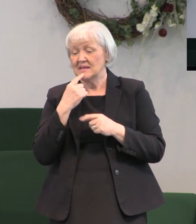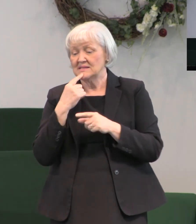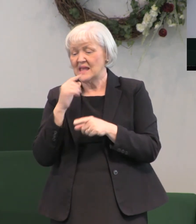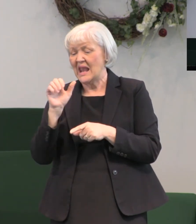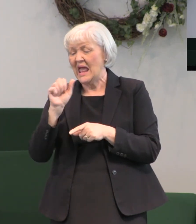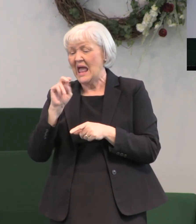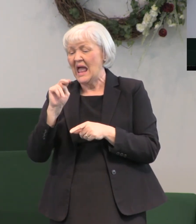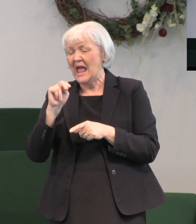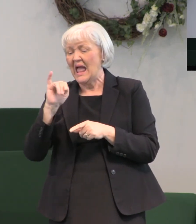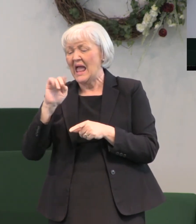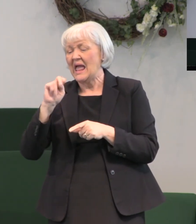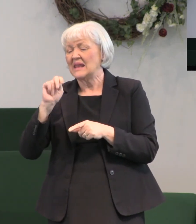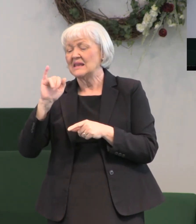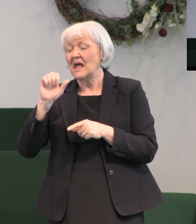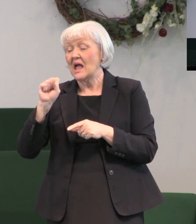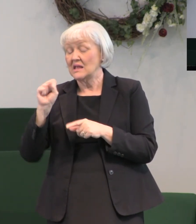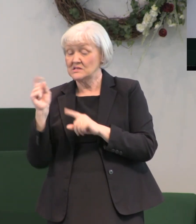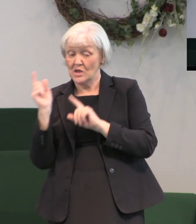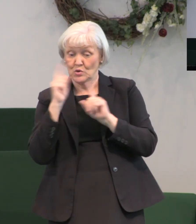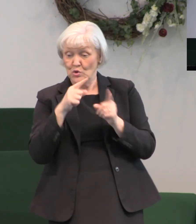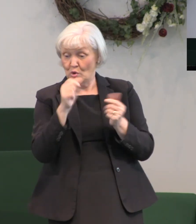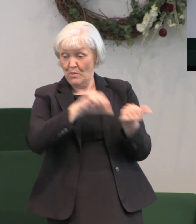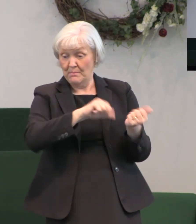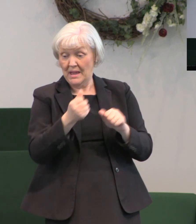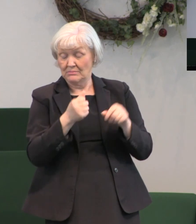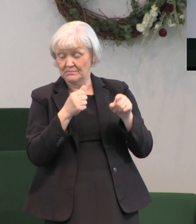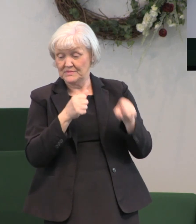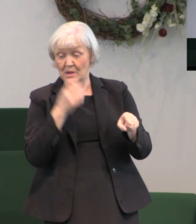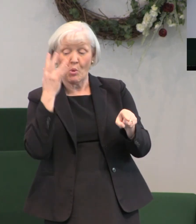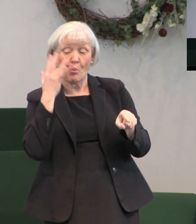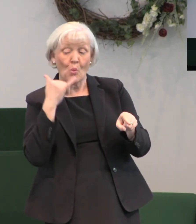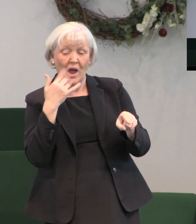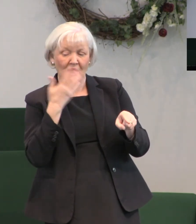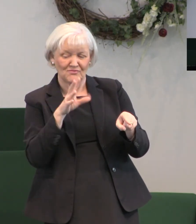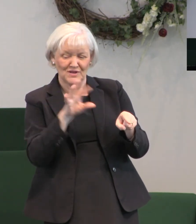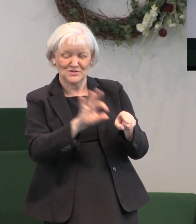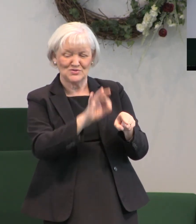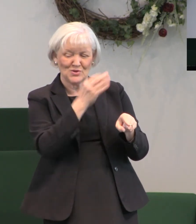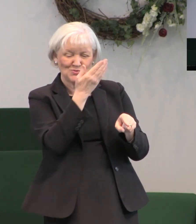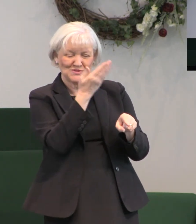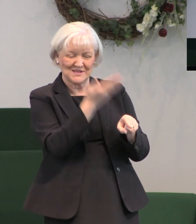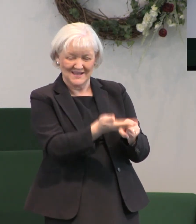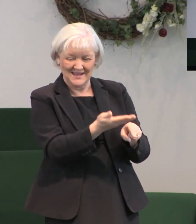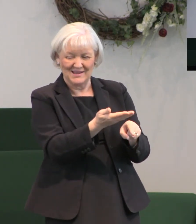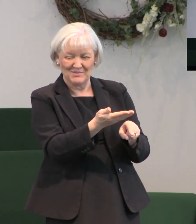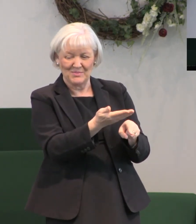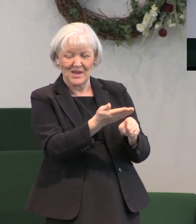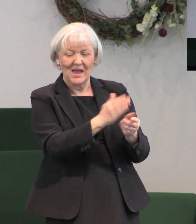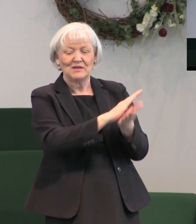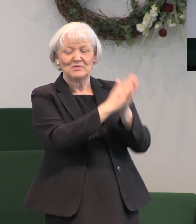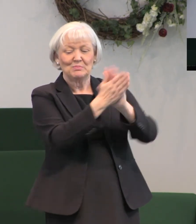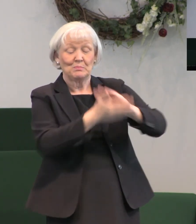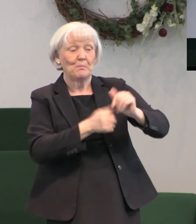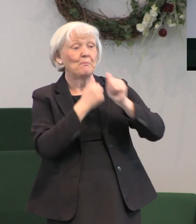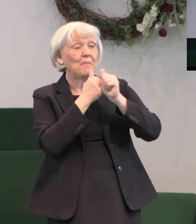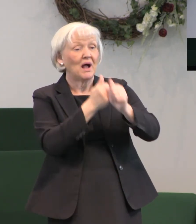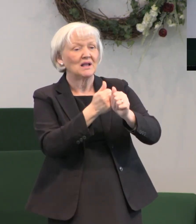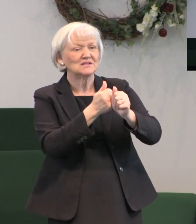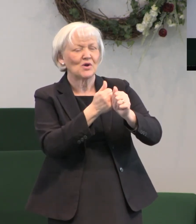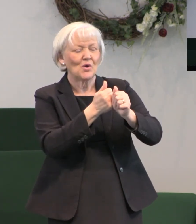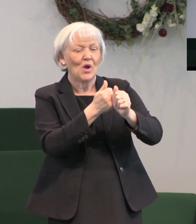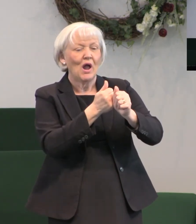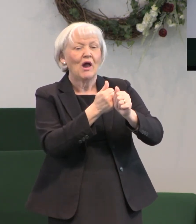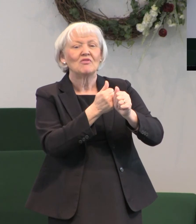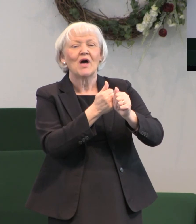you go baptize Saul because I've chosen him to be the apostle the missionary the preacher